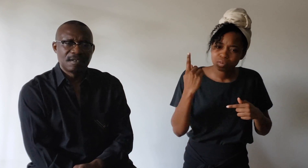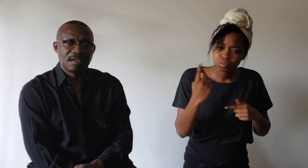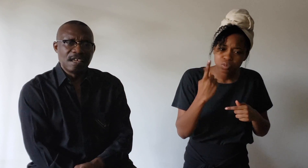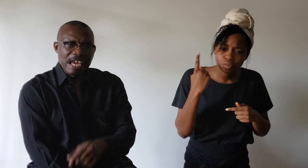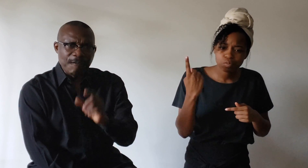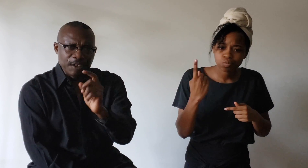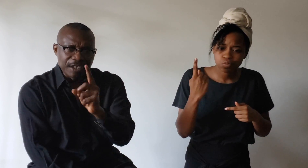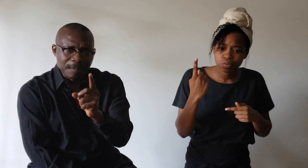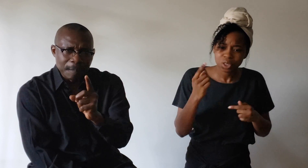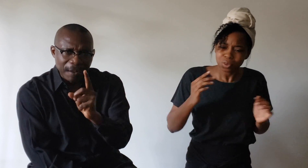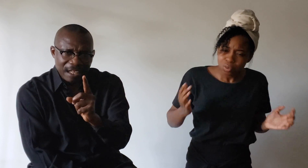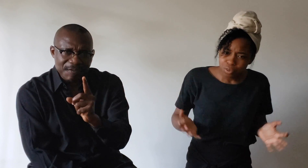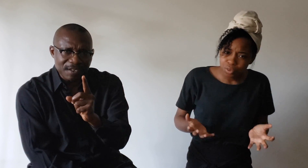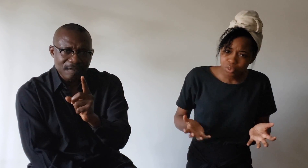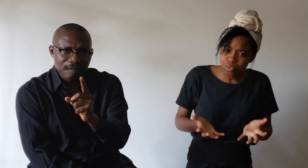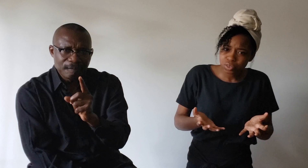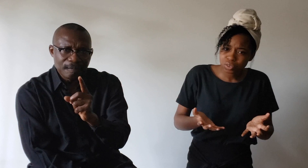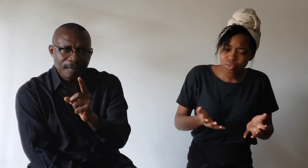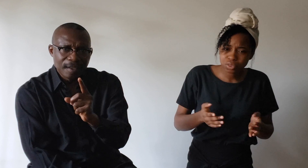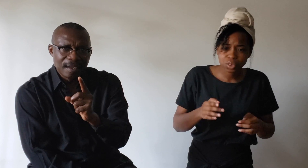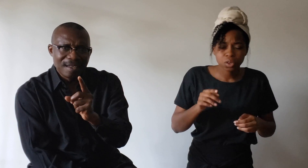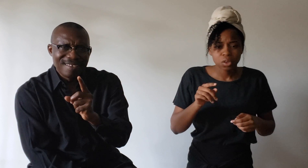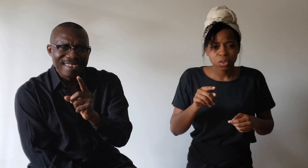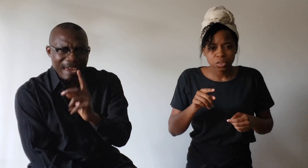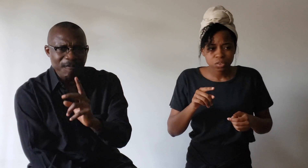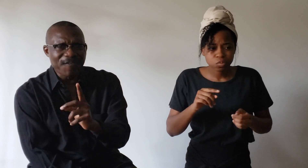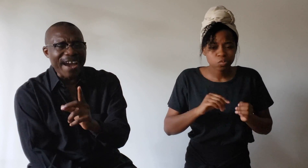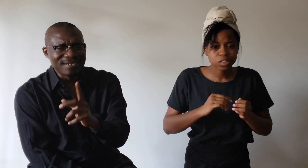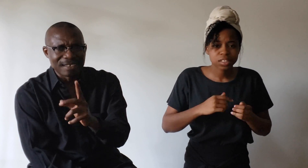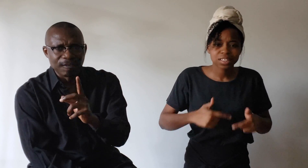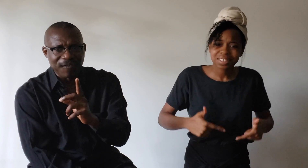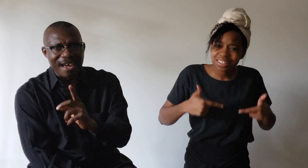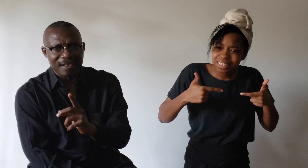If you're a believer, keep fighting the good fight.